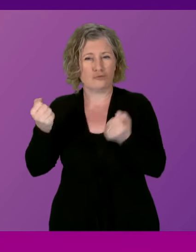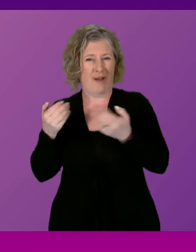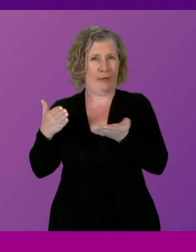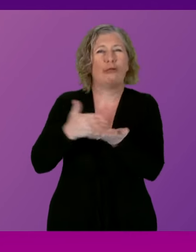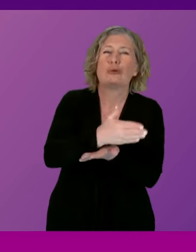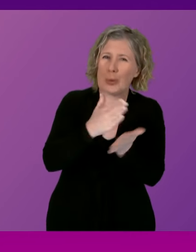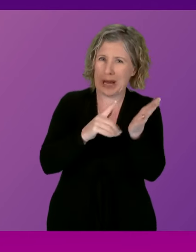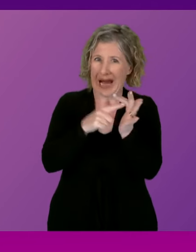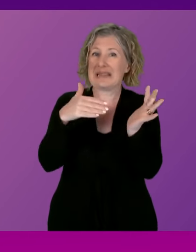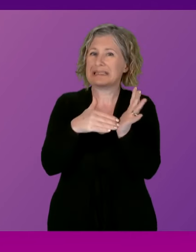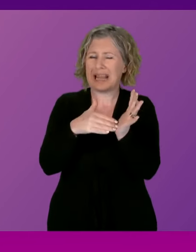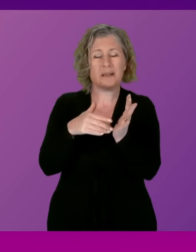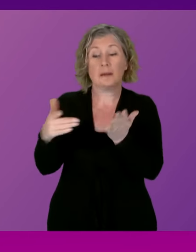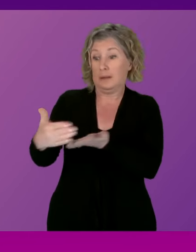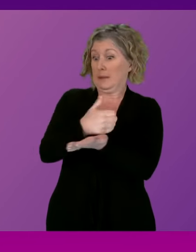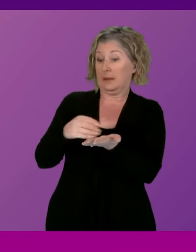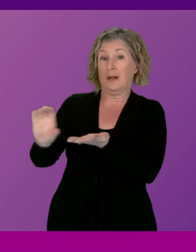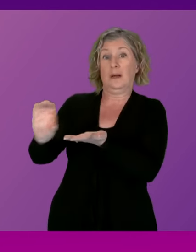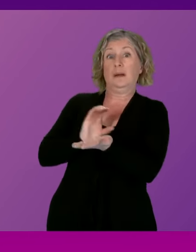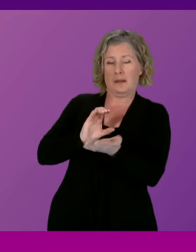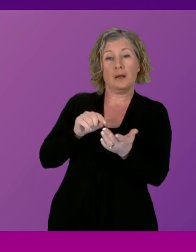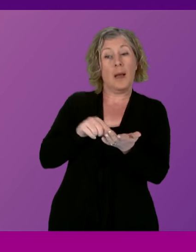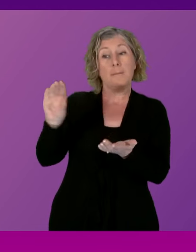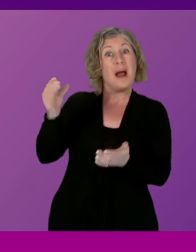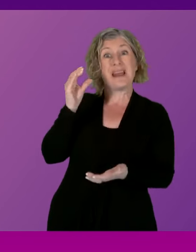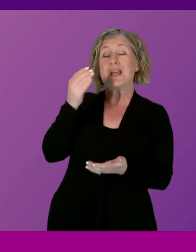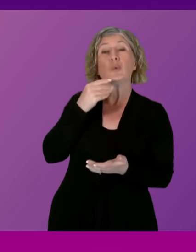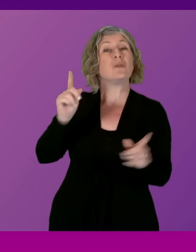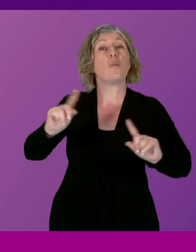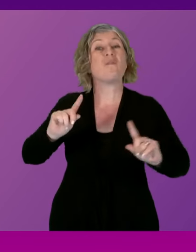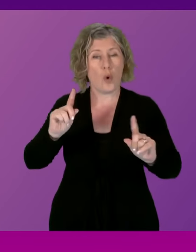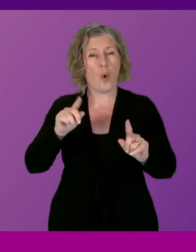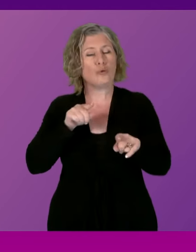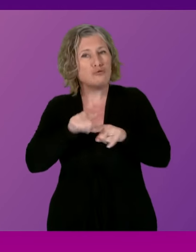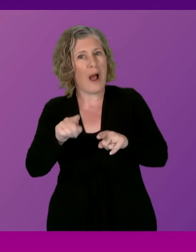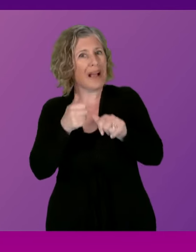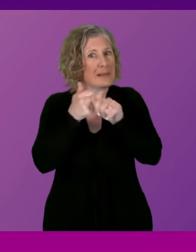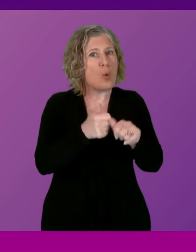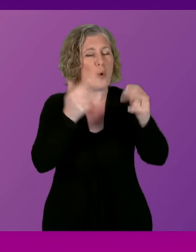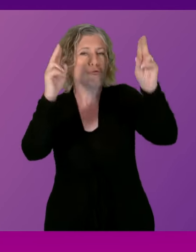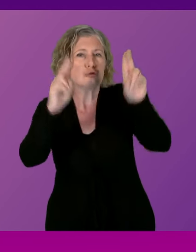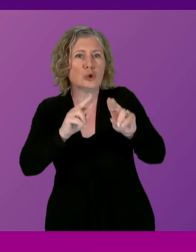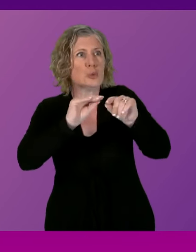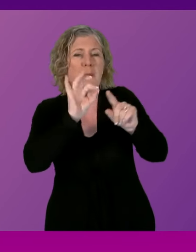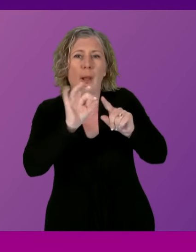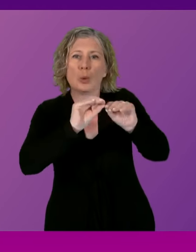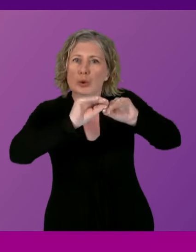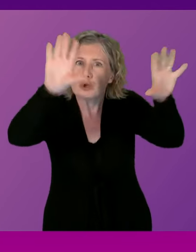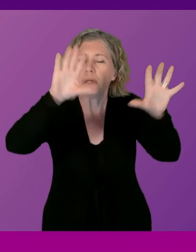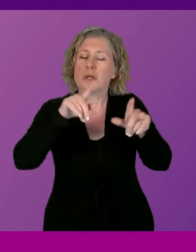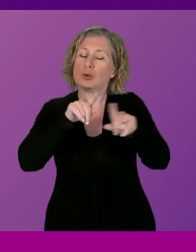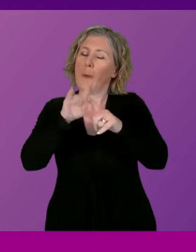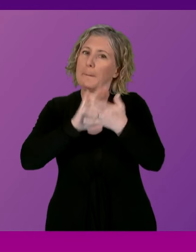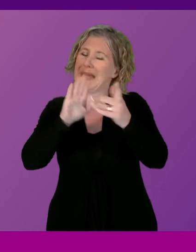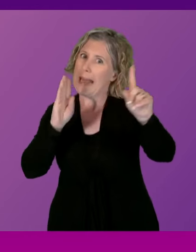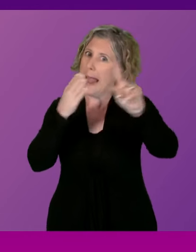can only be used for activities that help to reduce air pollution or contribute towards achieving our climate change targets. So I know that